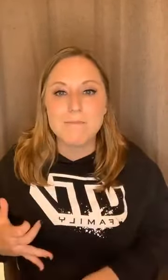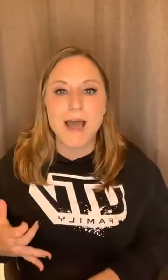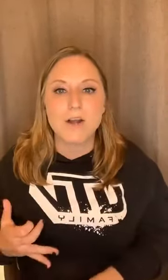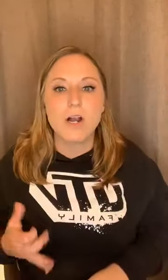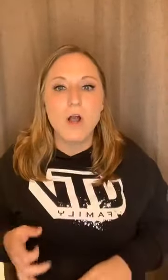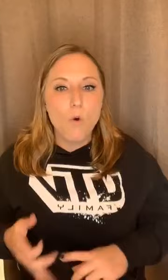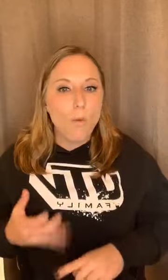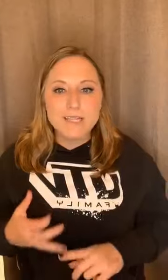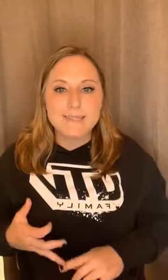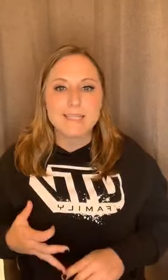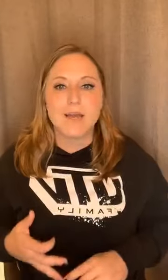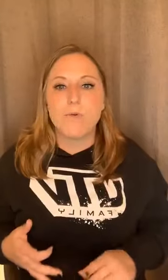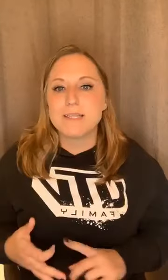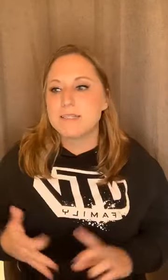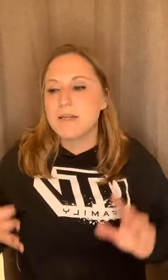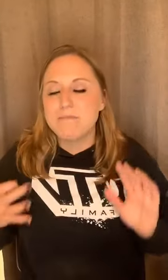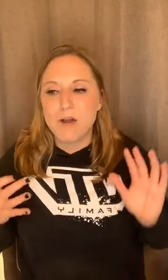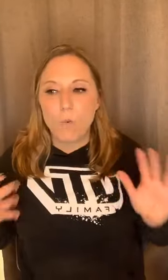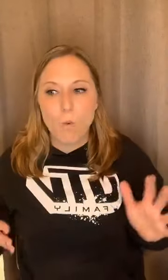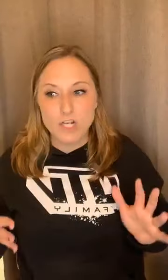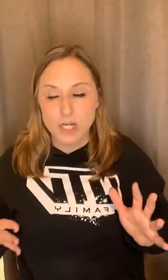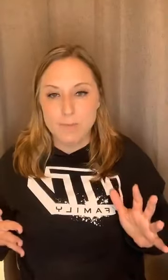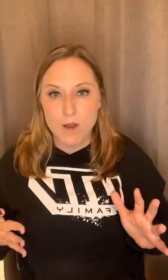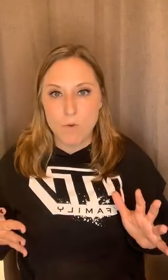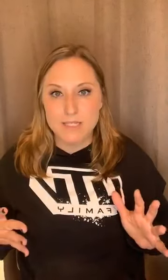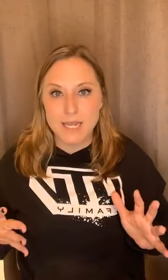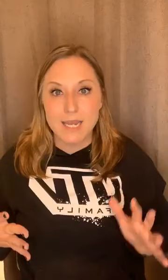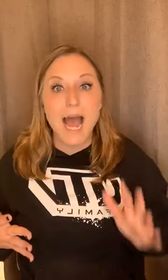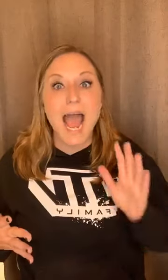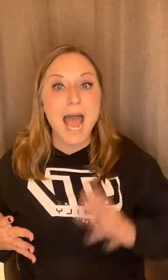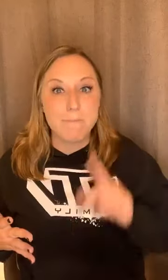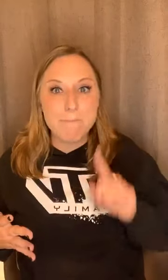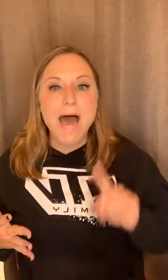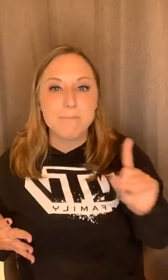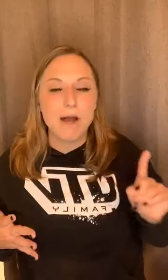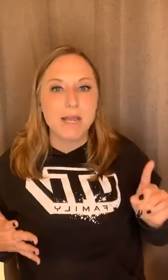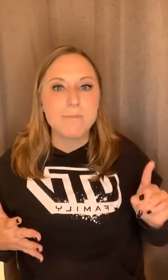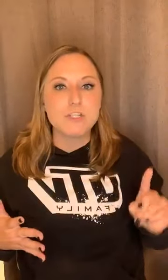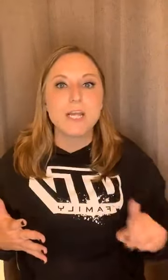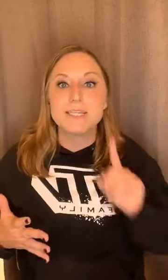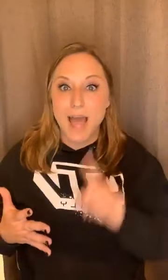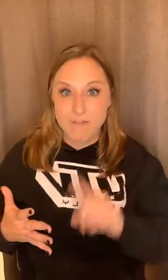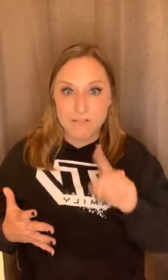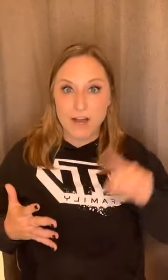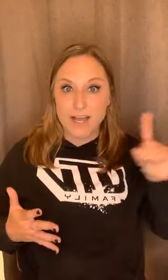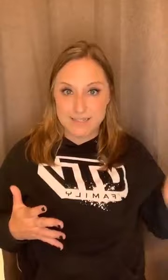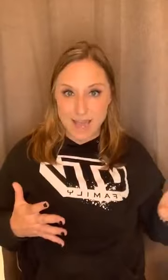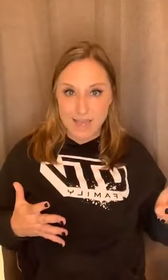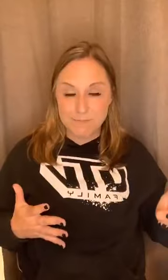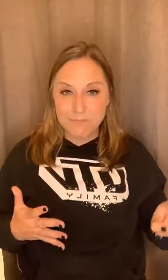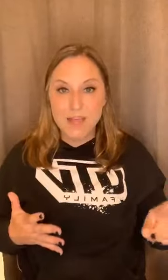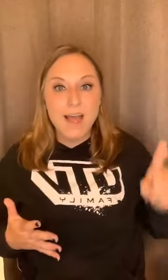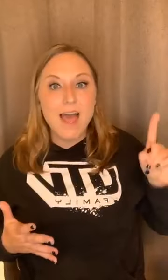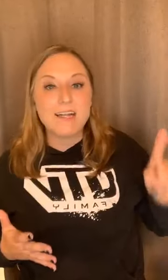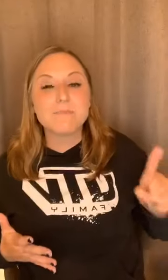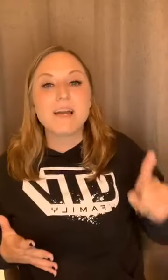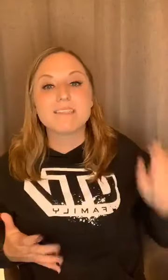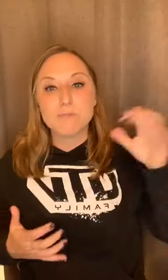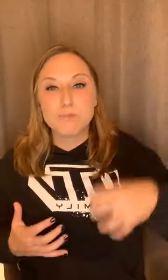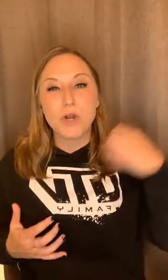matter what size I was. didn't matter what shape I was in. I had bad body image days every fucking day. And it's because I was putting